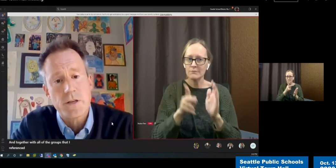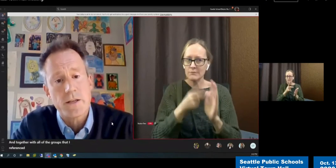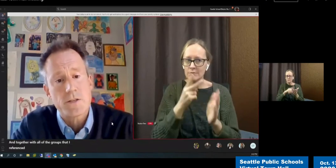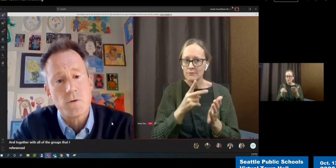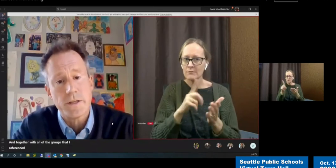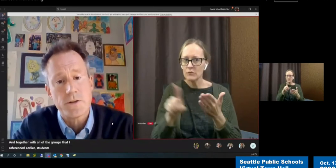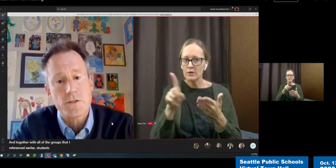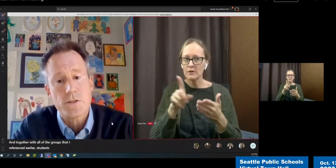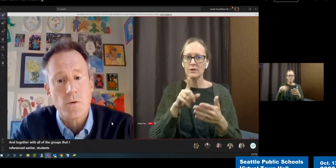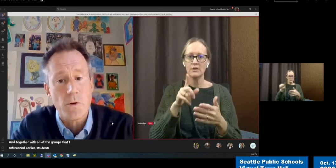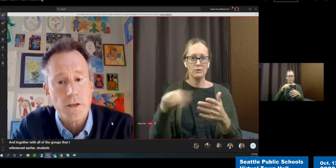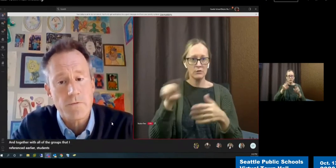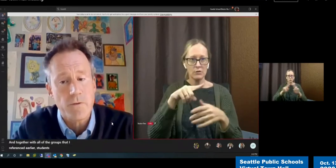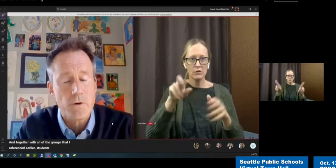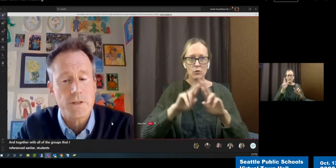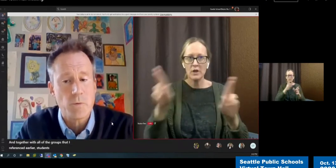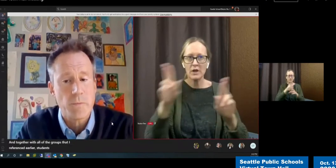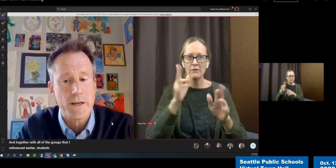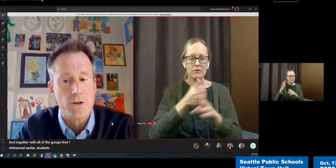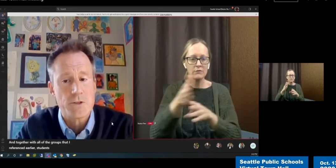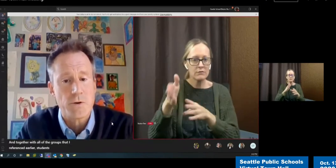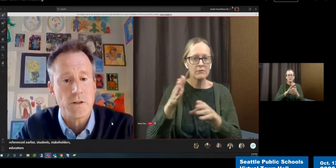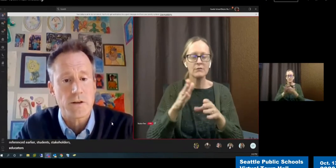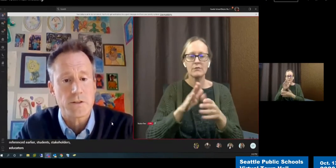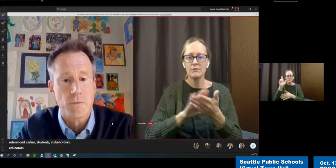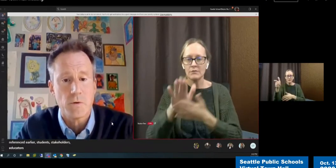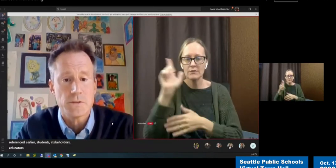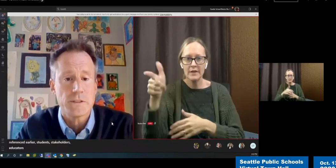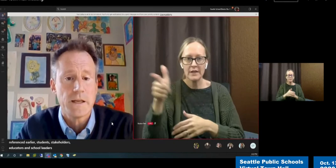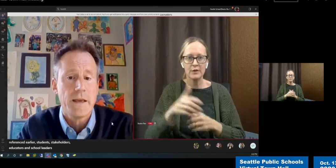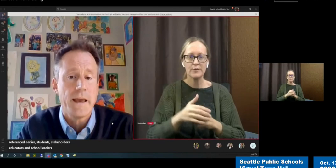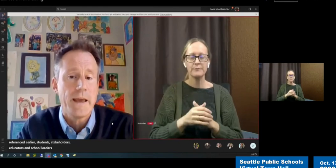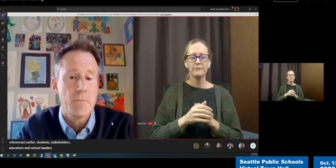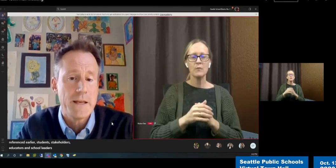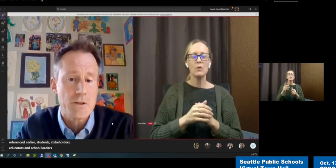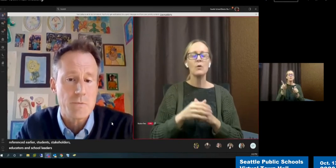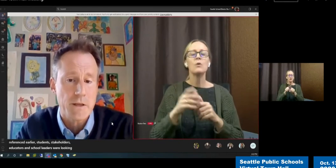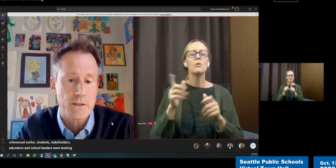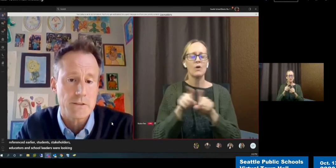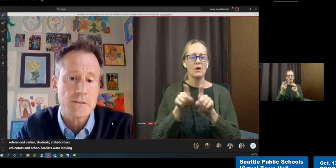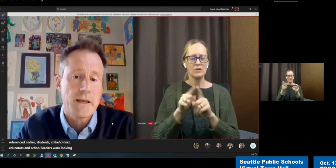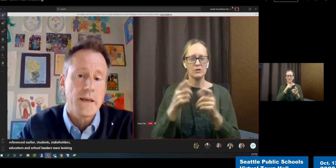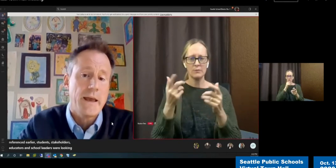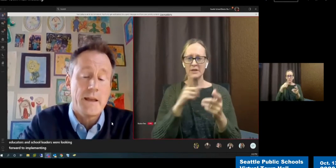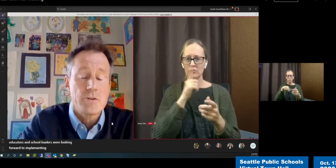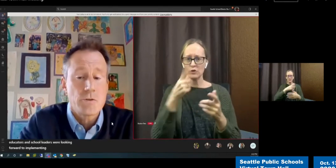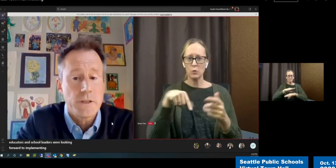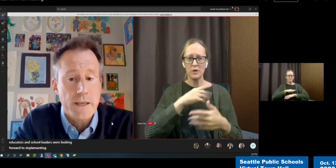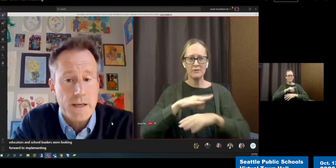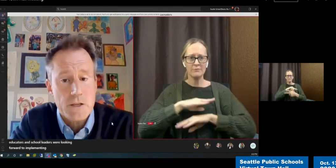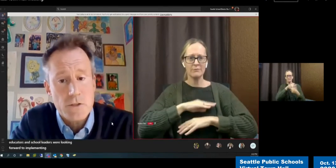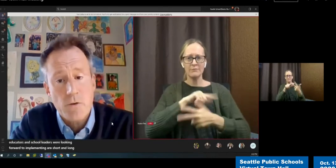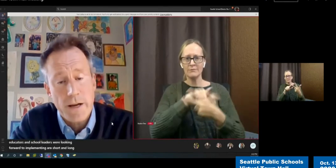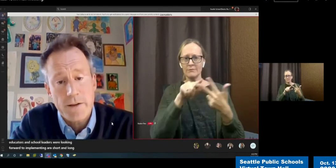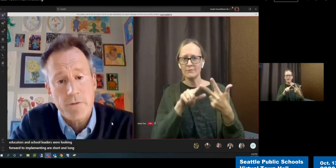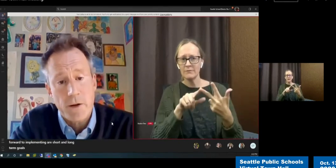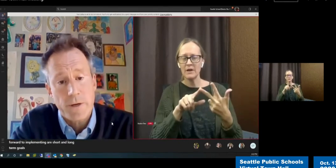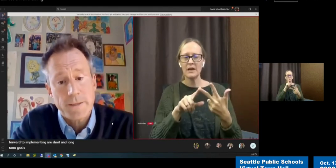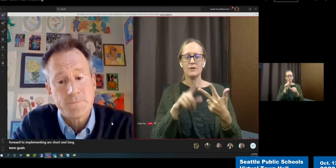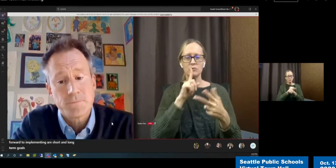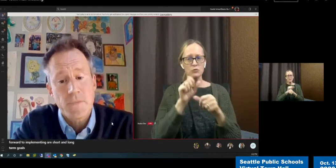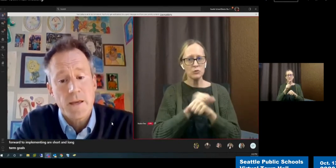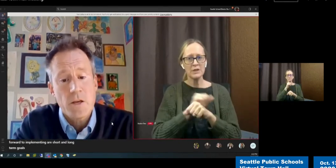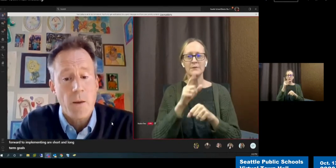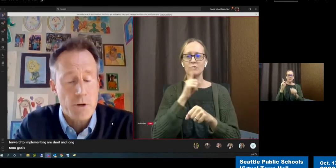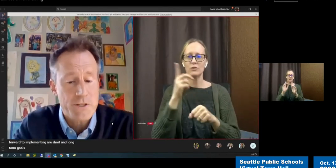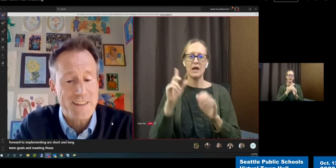and school leaders. We're looking forward to implementing our short and long term goals and meeting those pillars and truly getting to grading for equity.